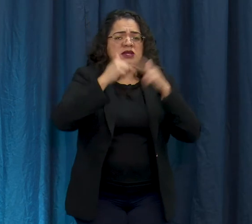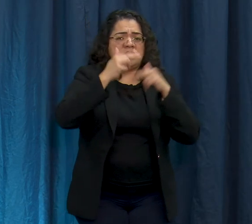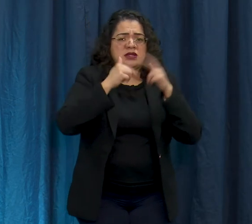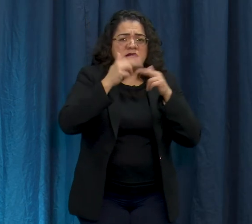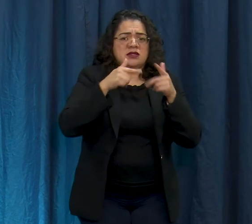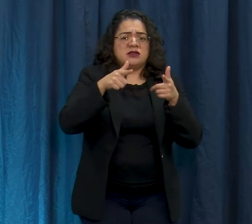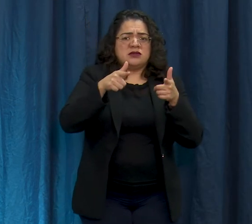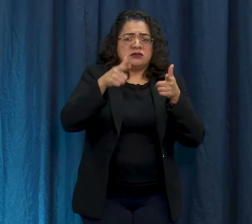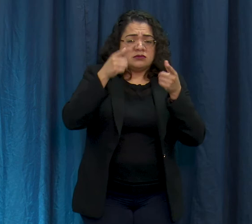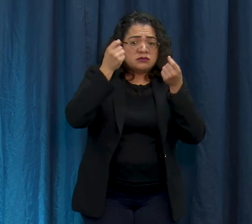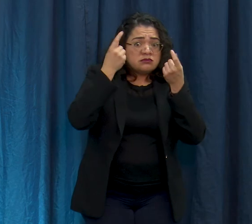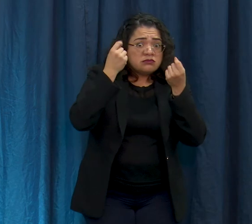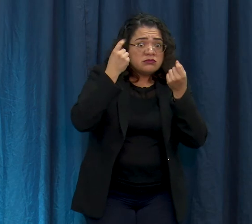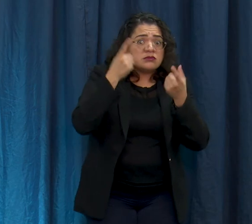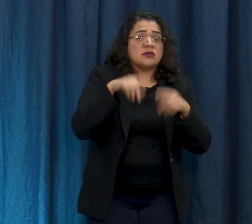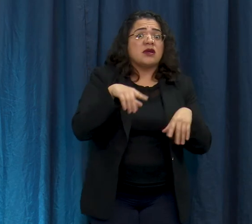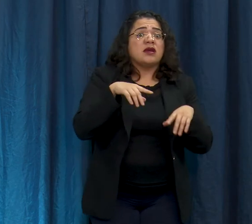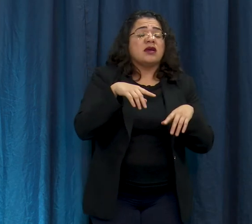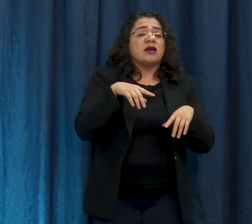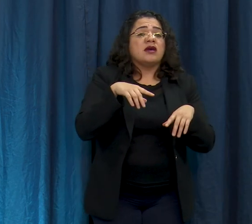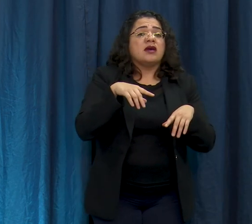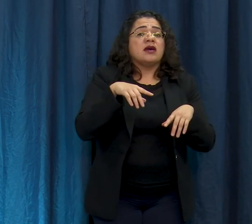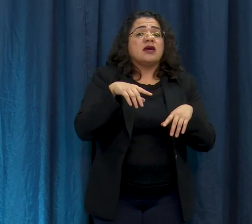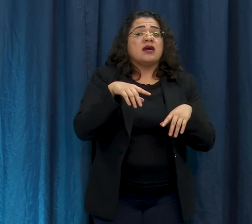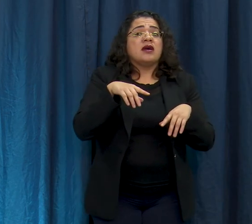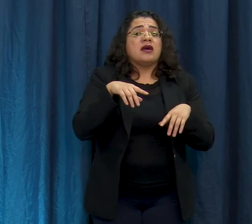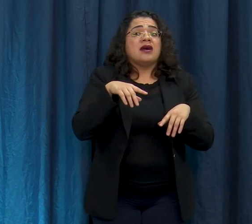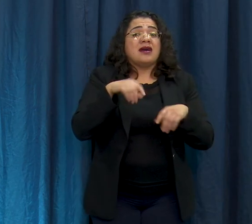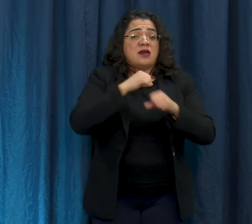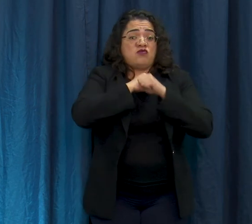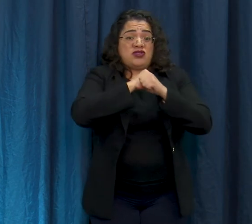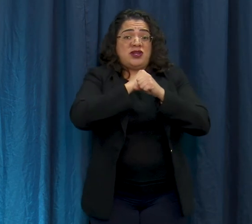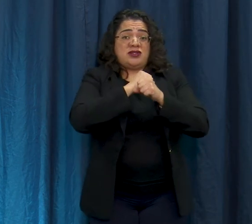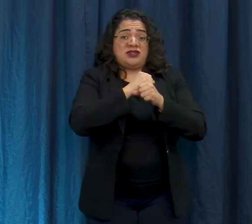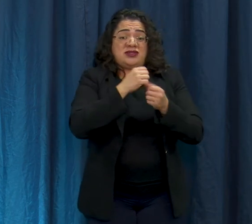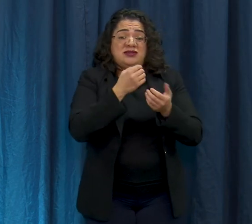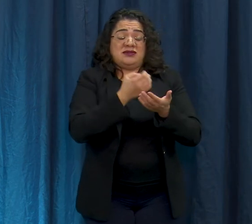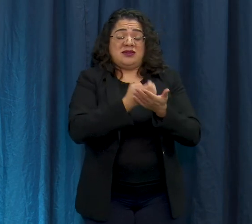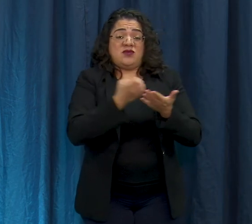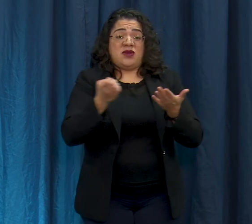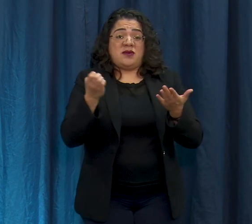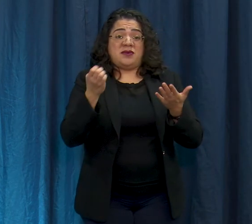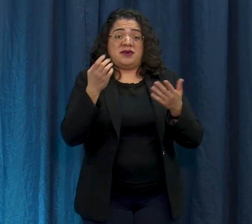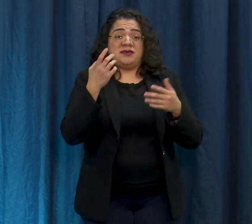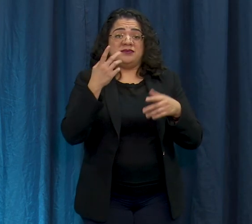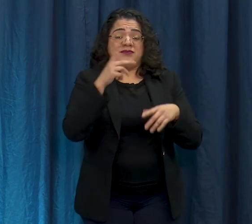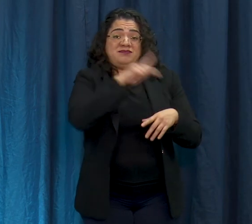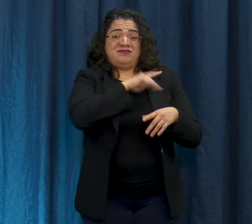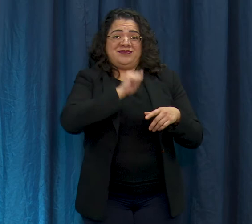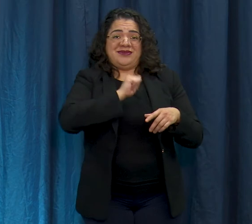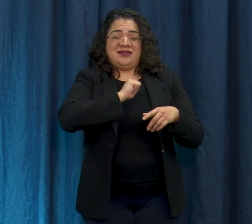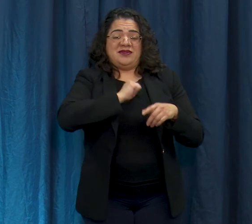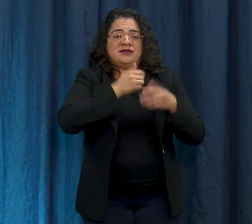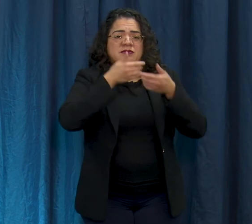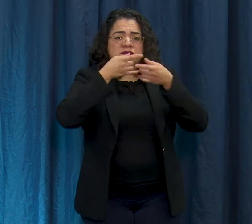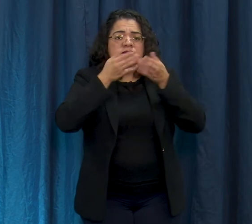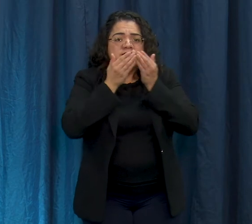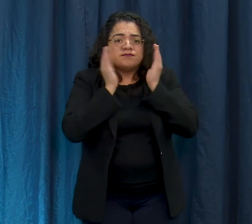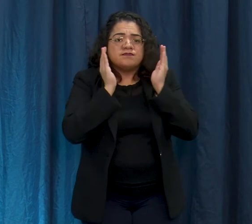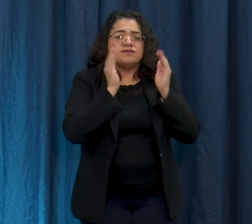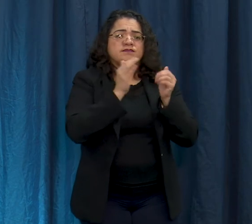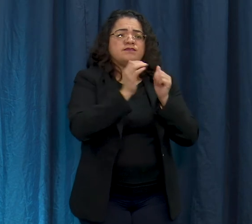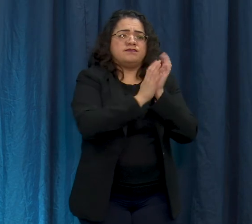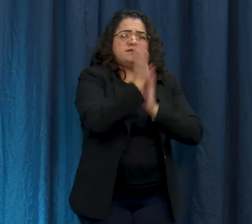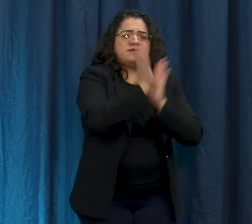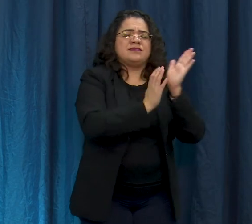facilitar que usen equipo de protección personal cuando es necesario. hemos tomado medidas para el despliegue